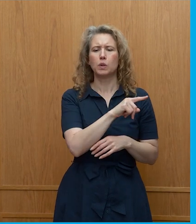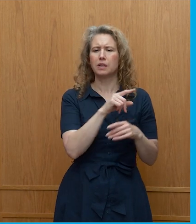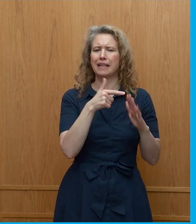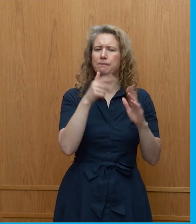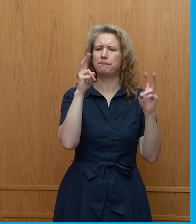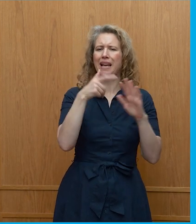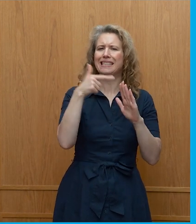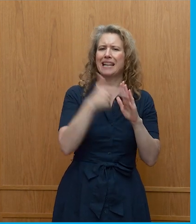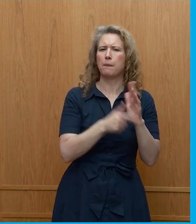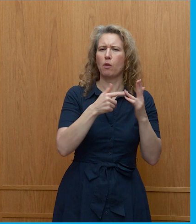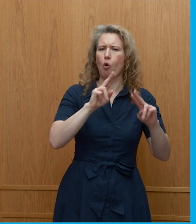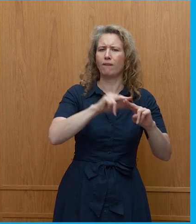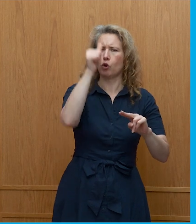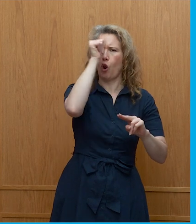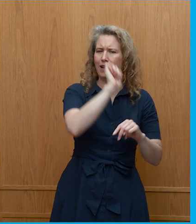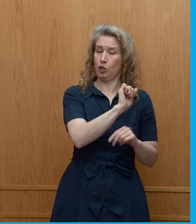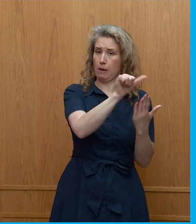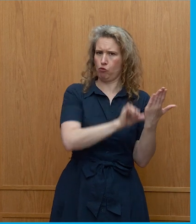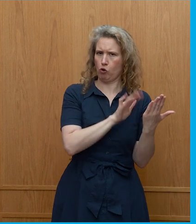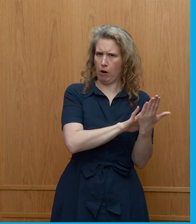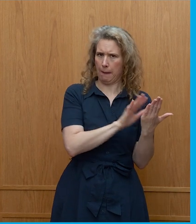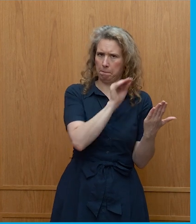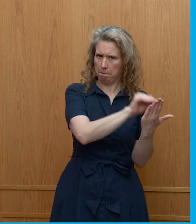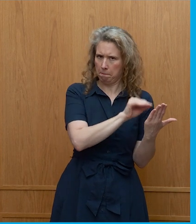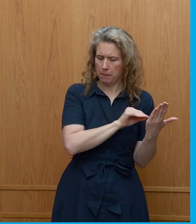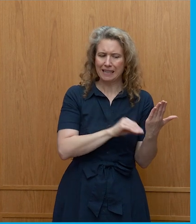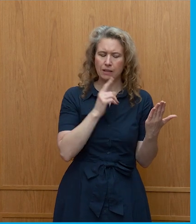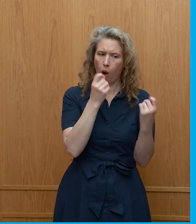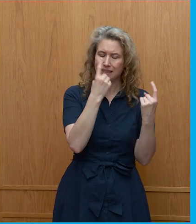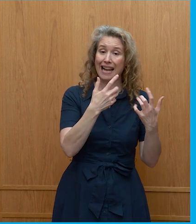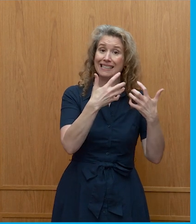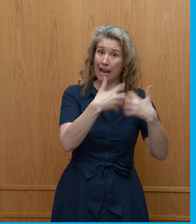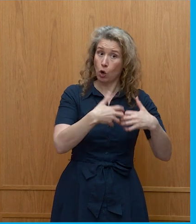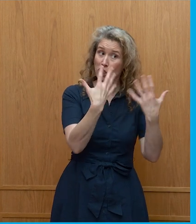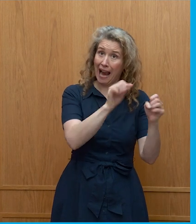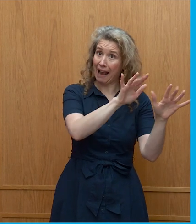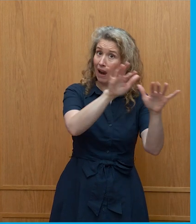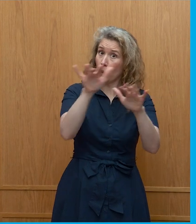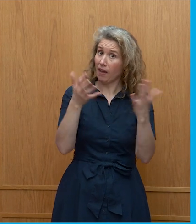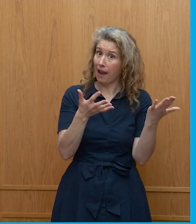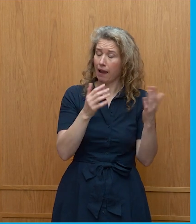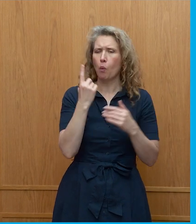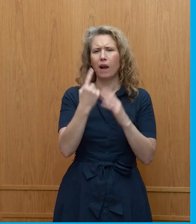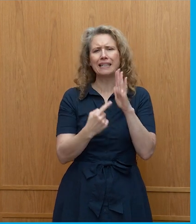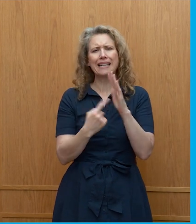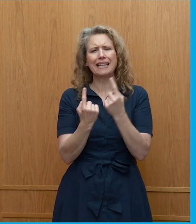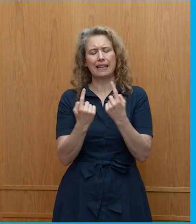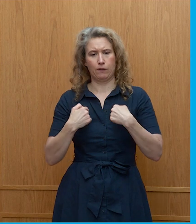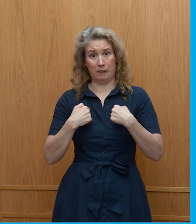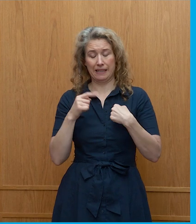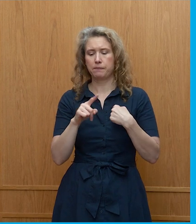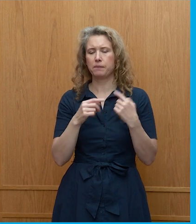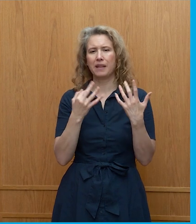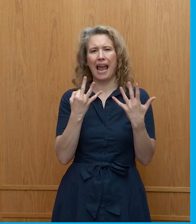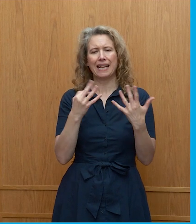knowledge in their programmes, and understanding that technology is out there. One of the key things for me is that 8